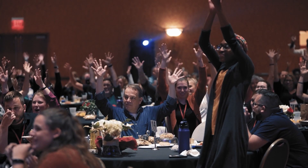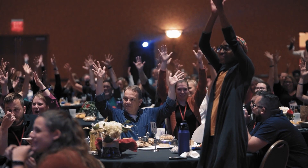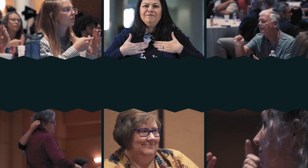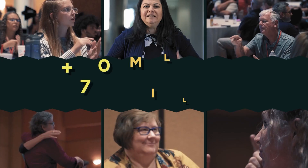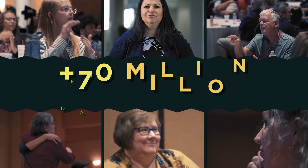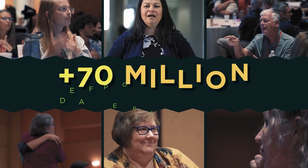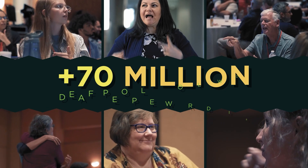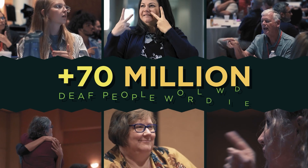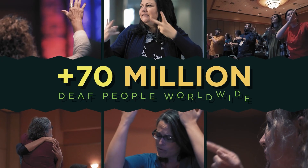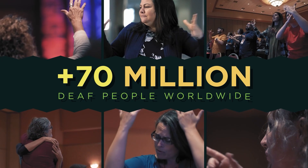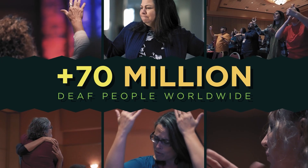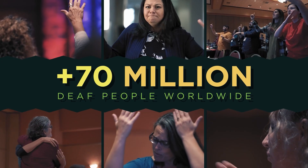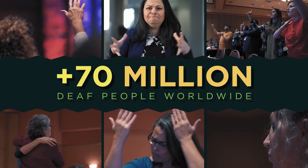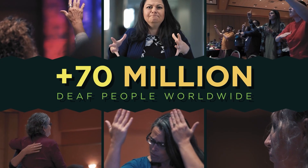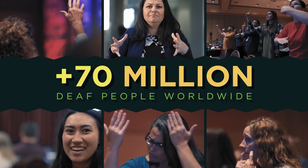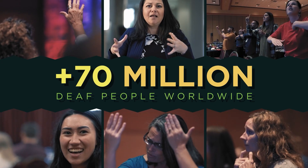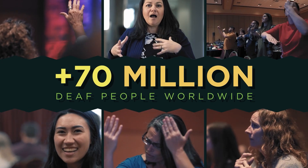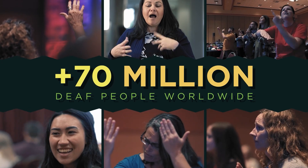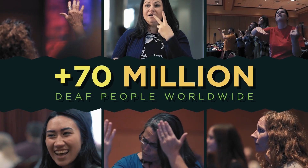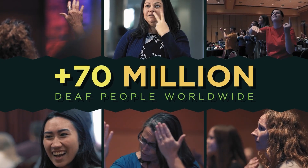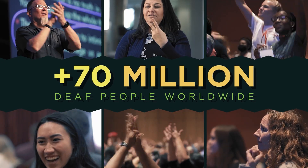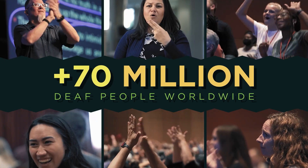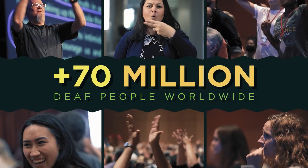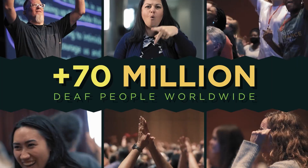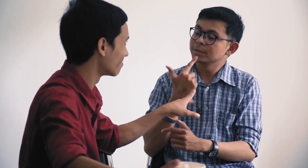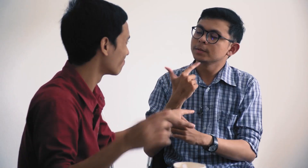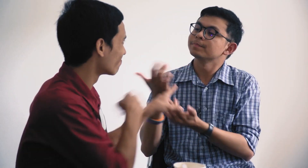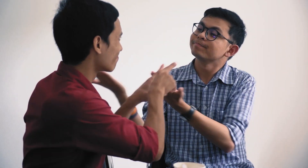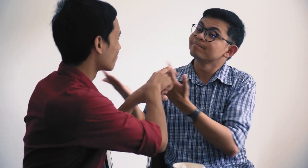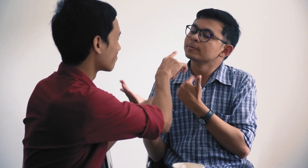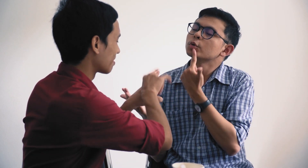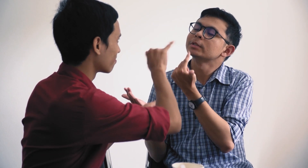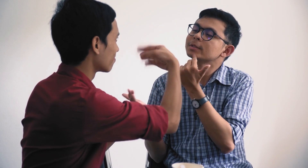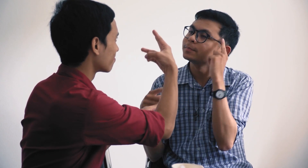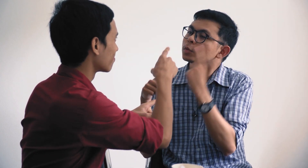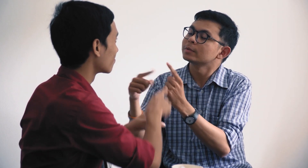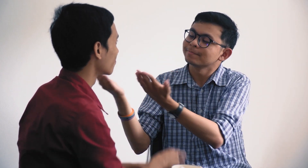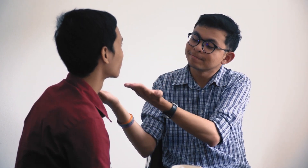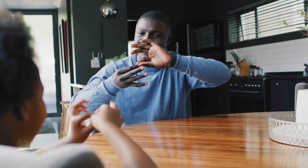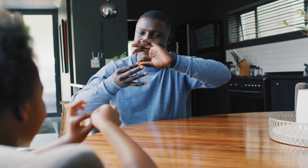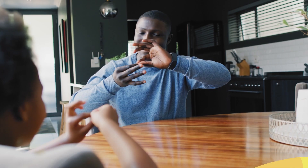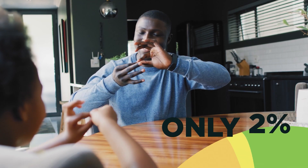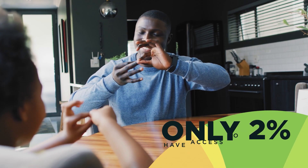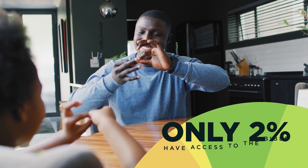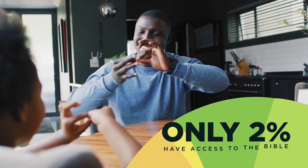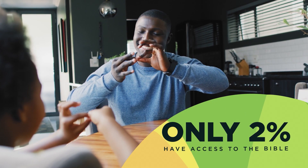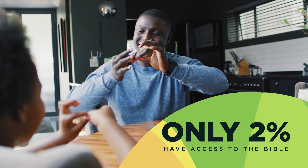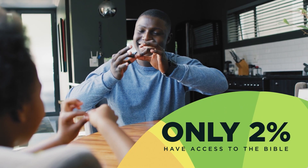There are 70 million deaf people worldwide, using over 380 sign languages. Yet only 2%